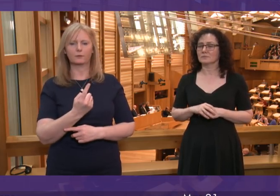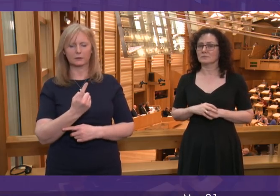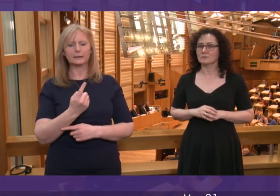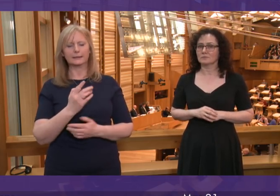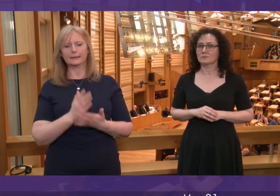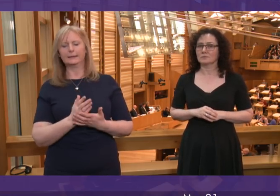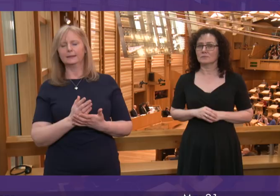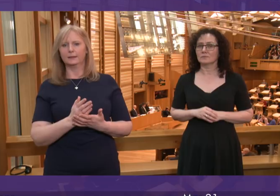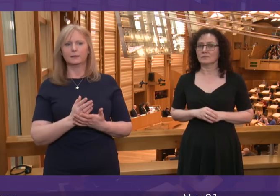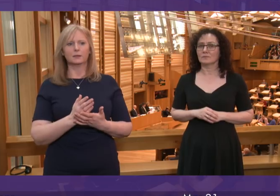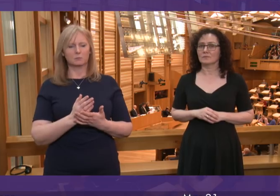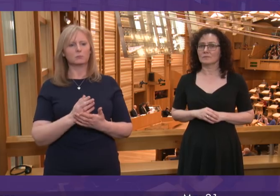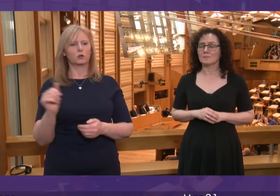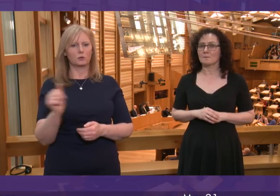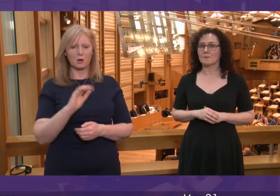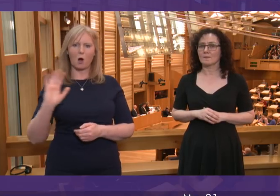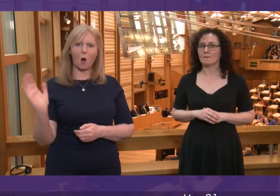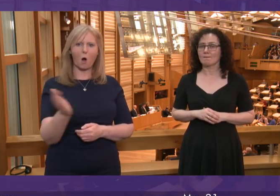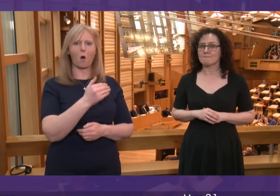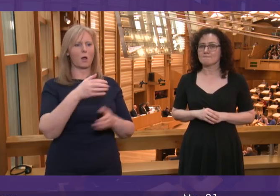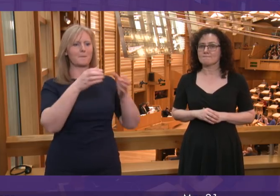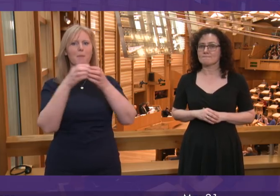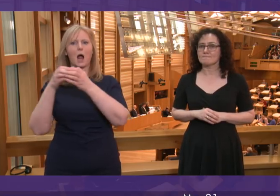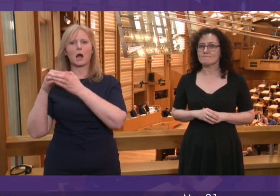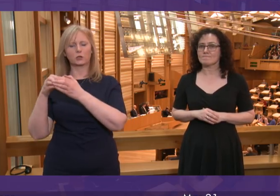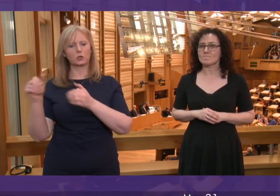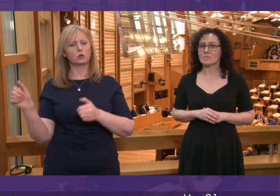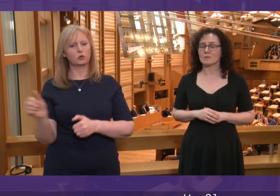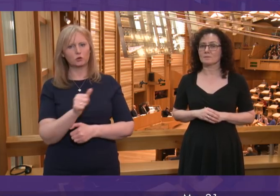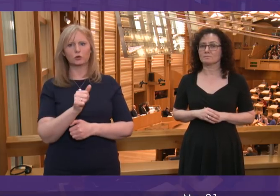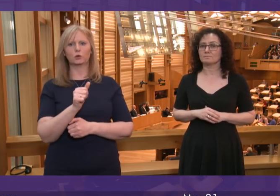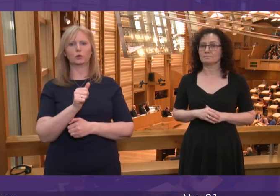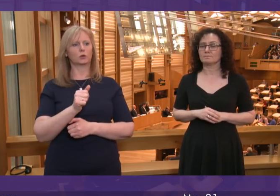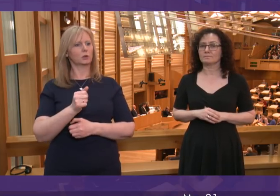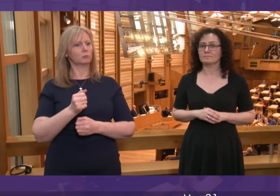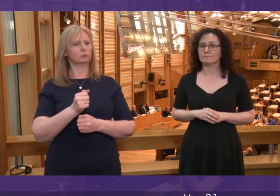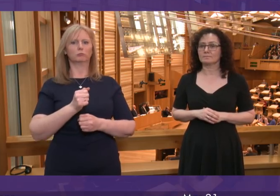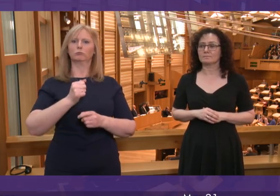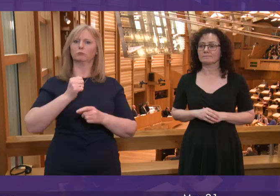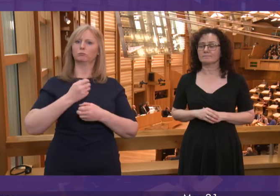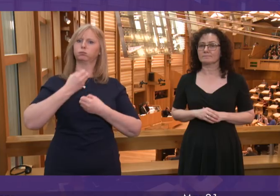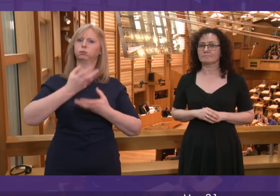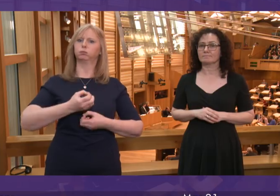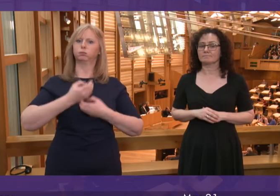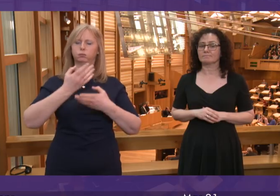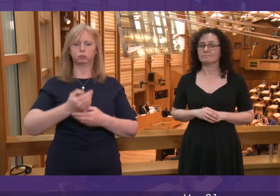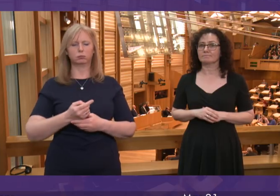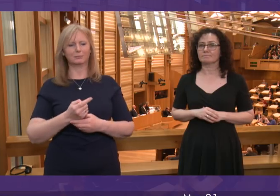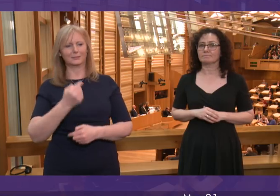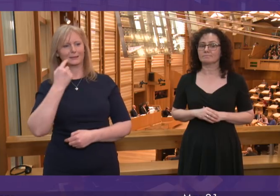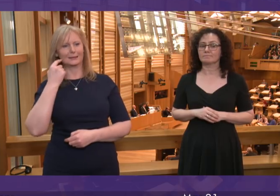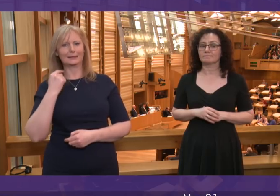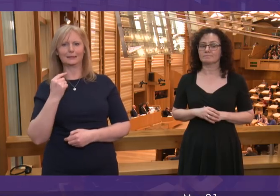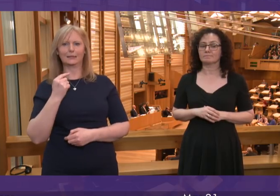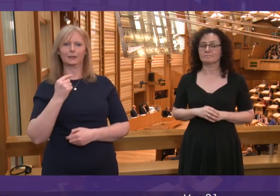across parties to speak out. I mean, I watched last night one of the most powerful contributions I've ever seen in the House of Commons.